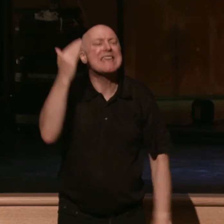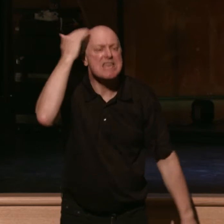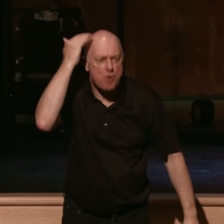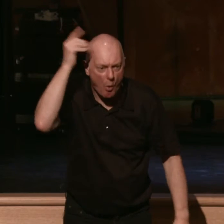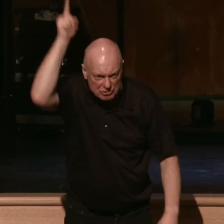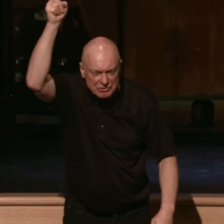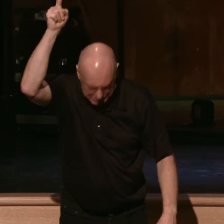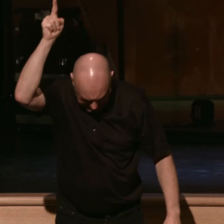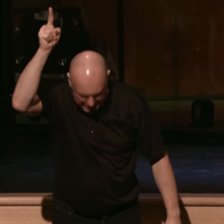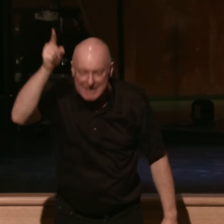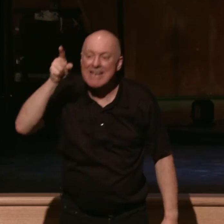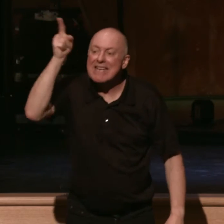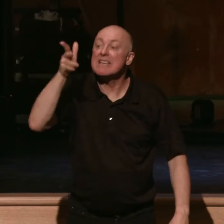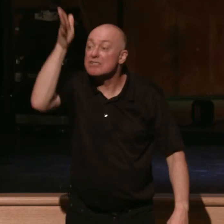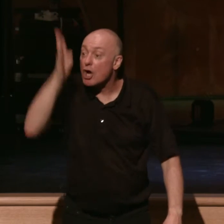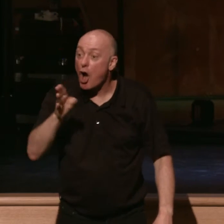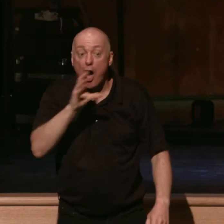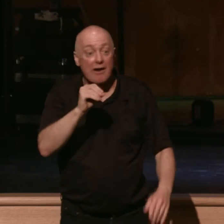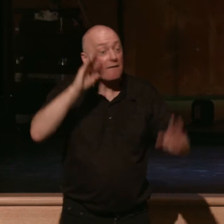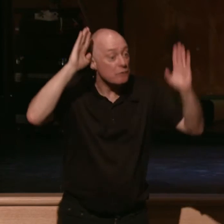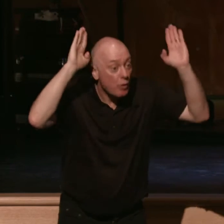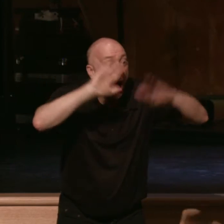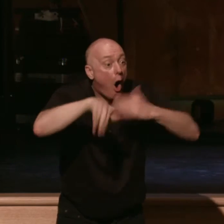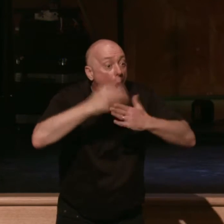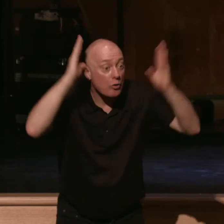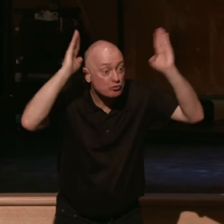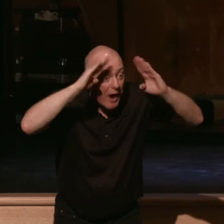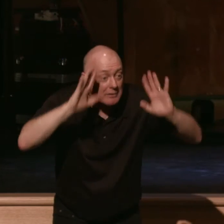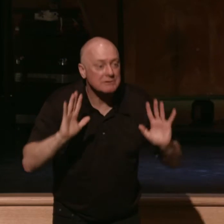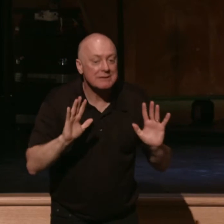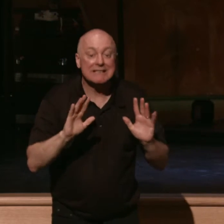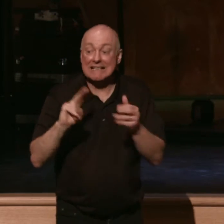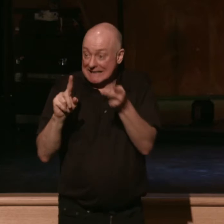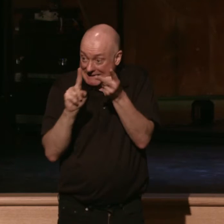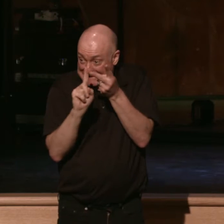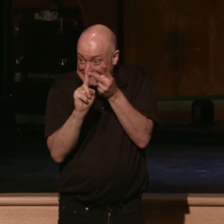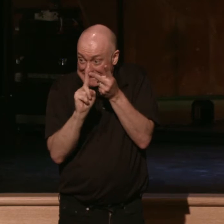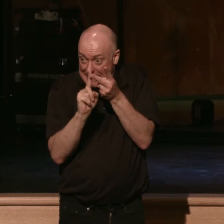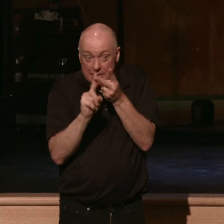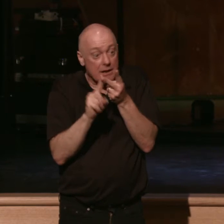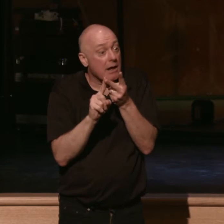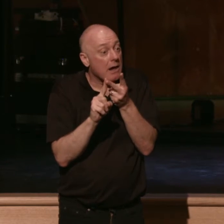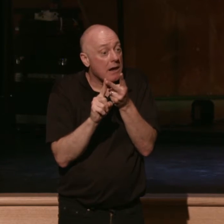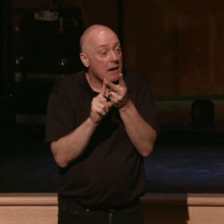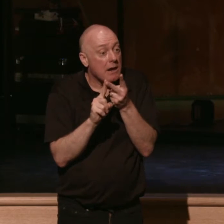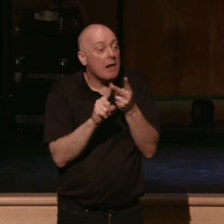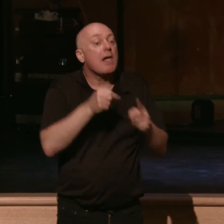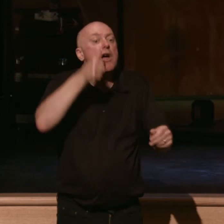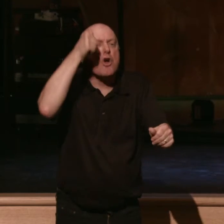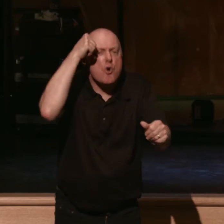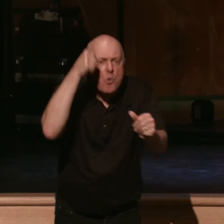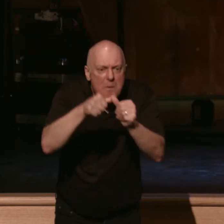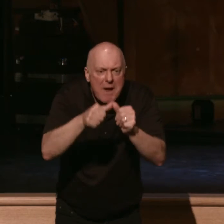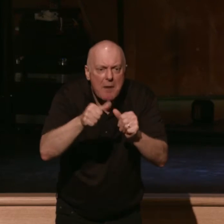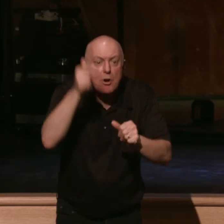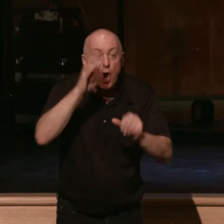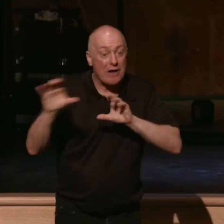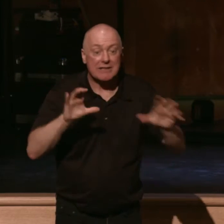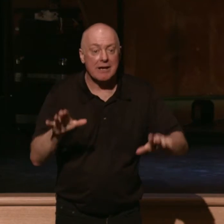He is the God of this trial also. But we're going to take a second step up in that diagram. And we're going to remember God's deeds. Instead of forgetting